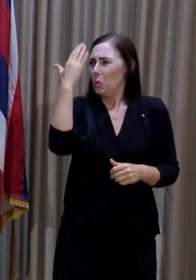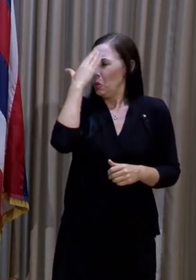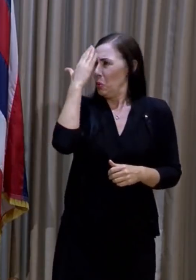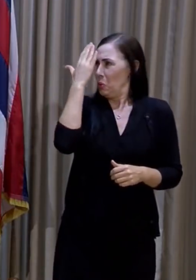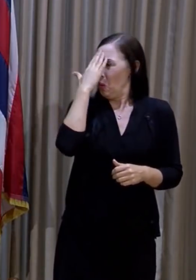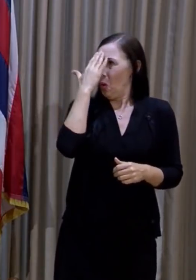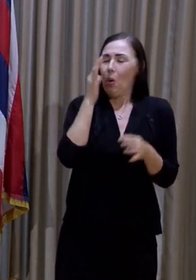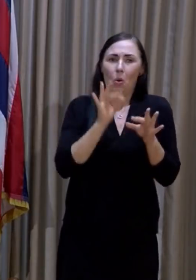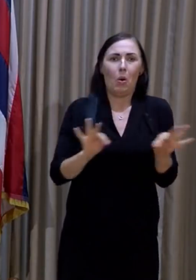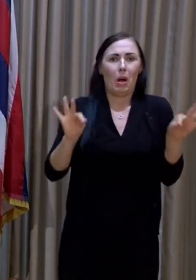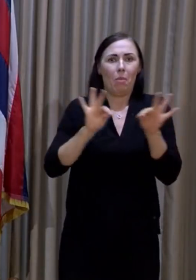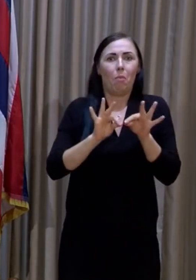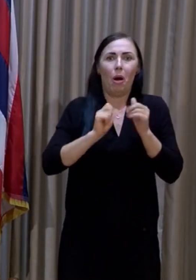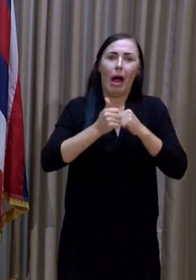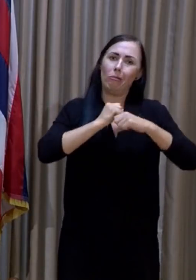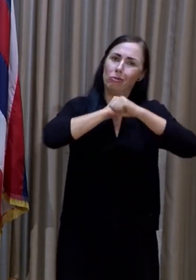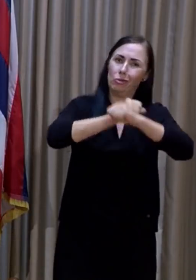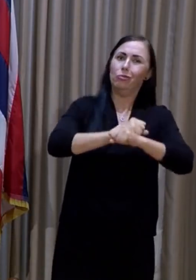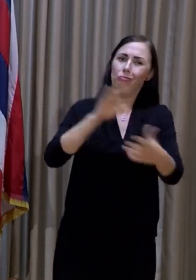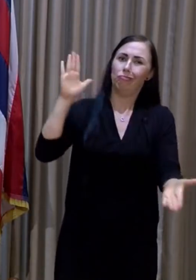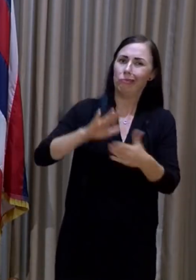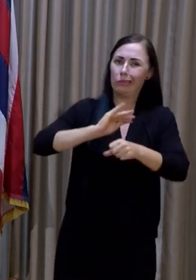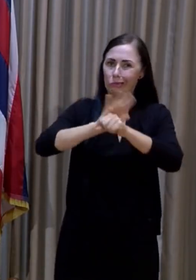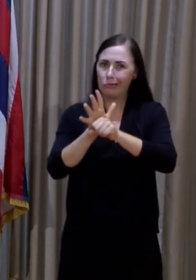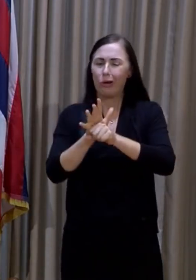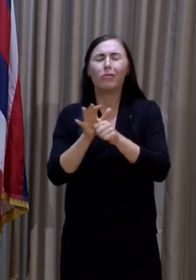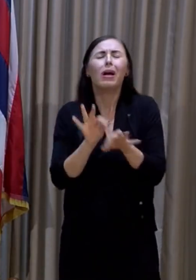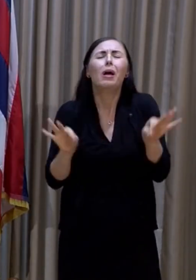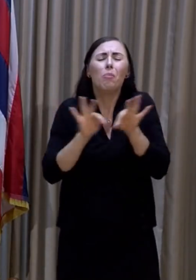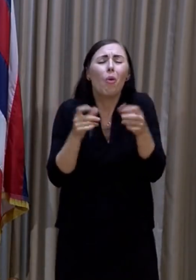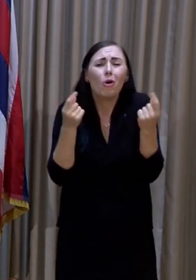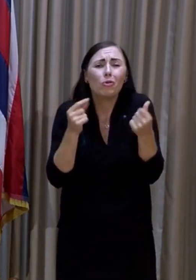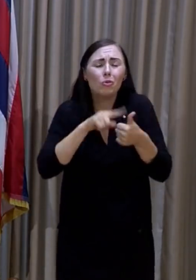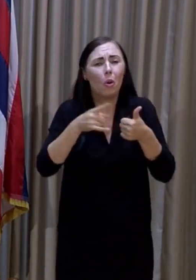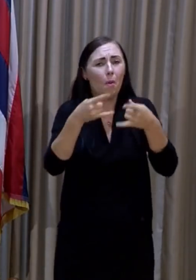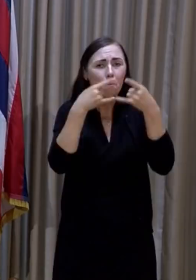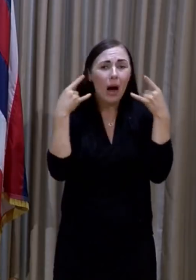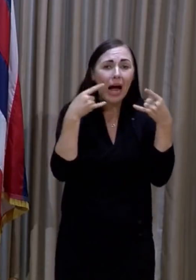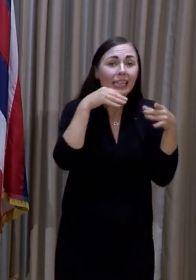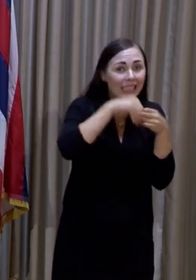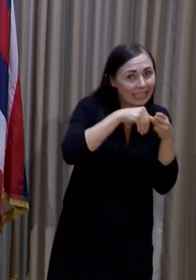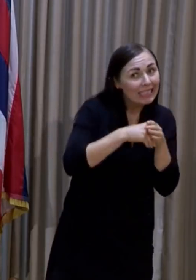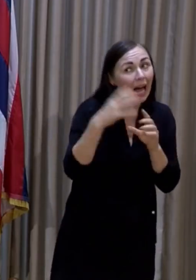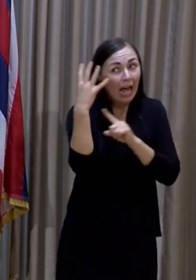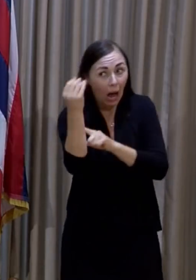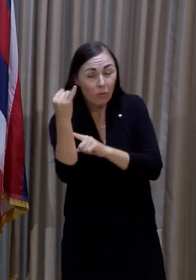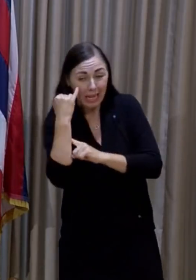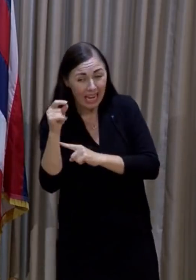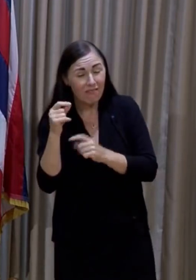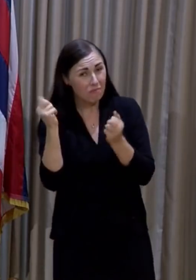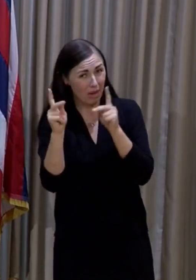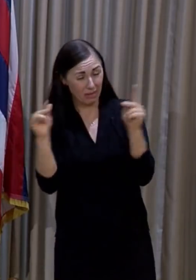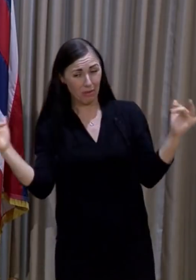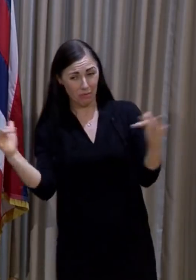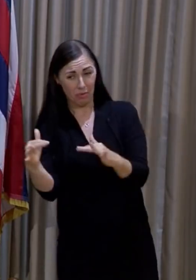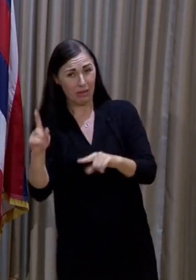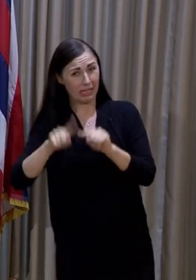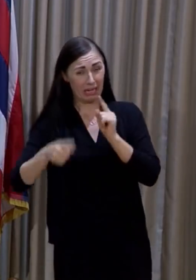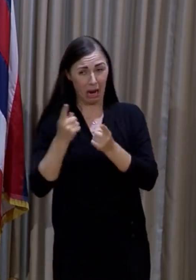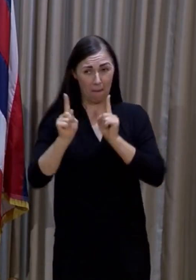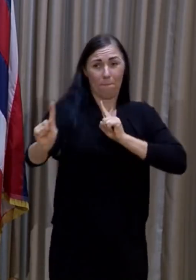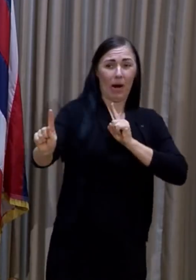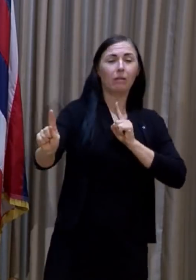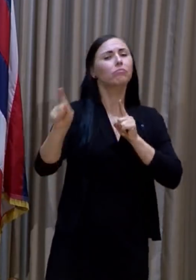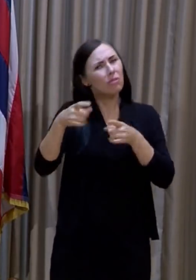reduce the spread of COVID. It's about wearing your mask indoors and outdoors if you can't maintain physical distance.